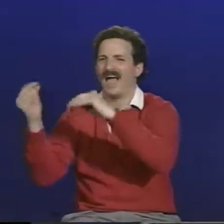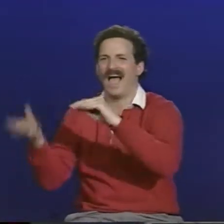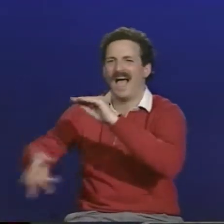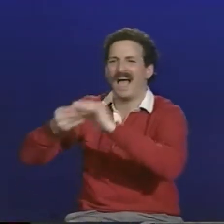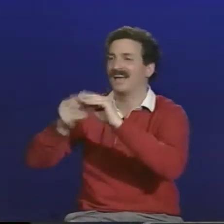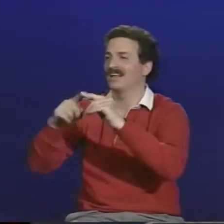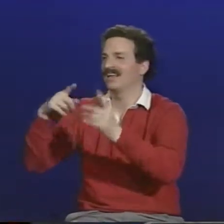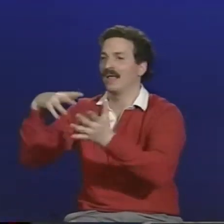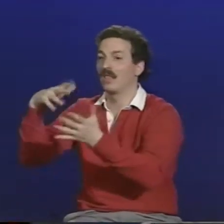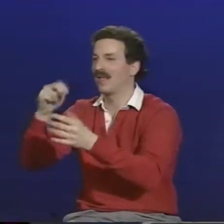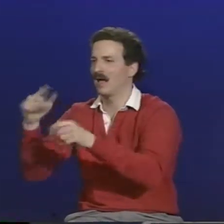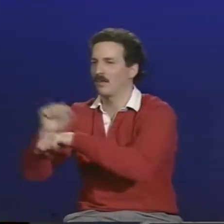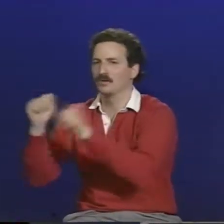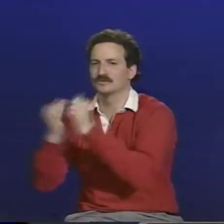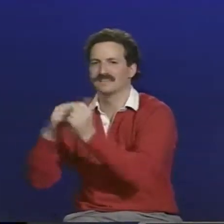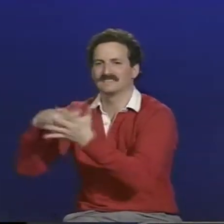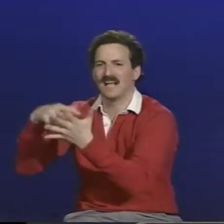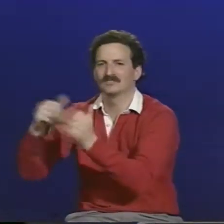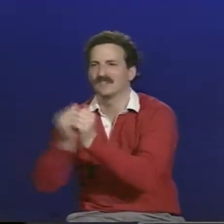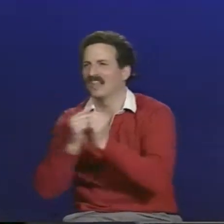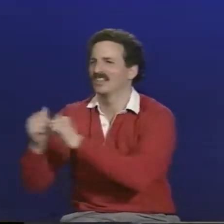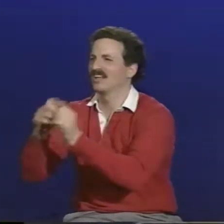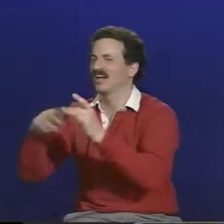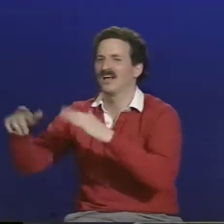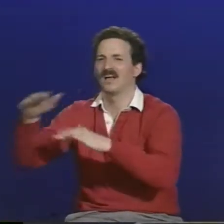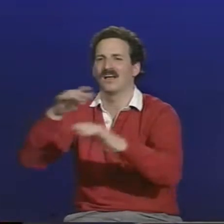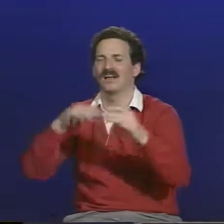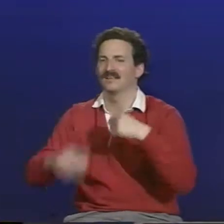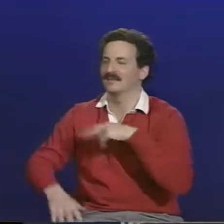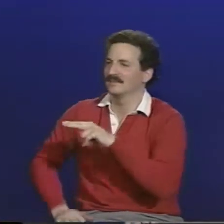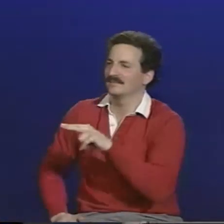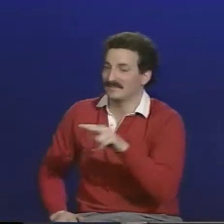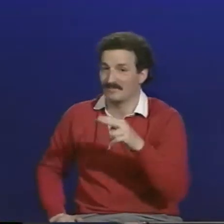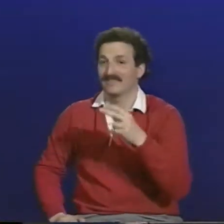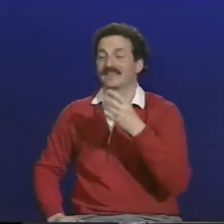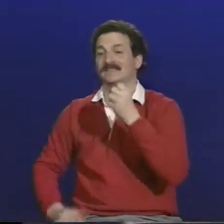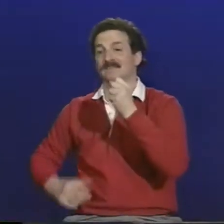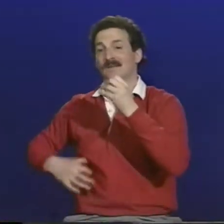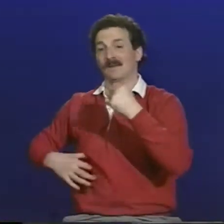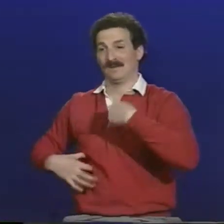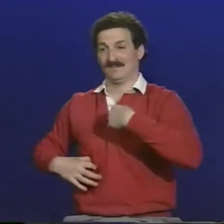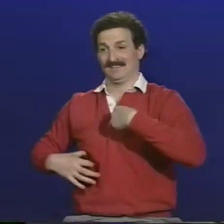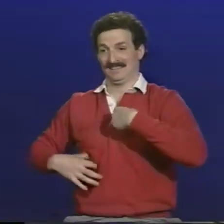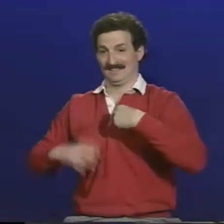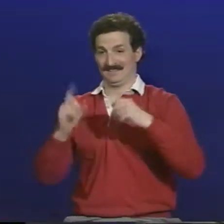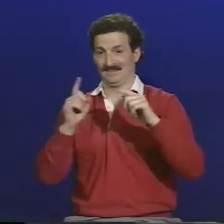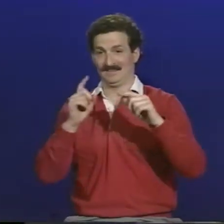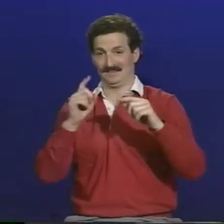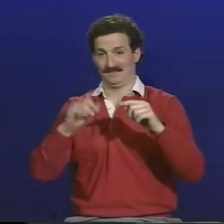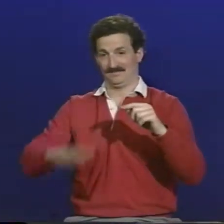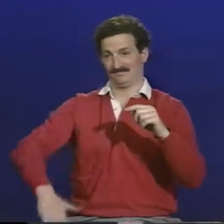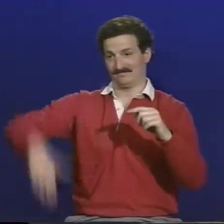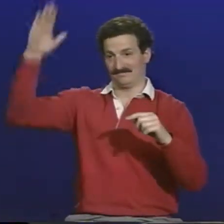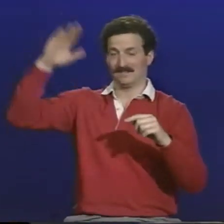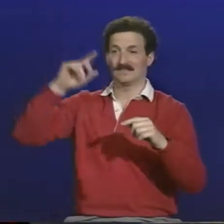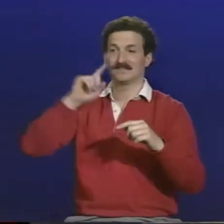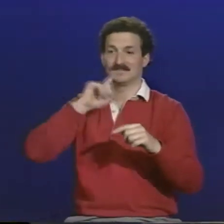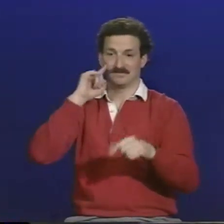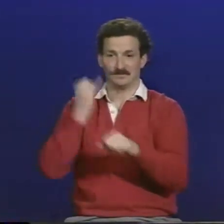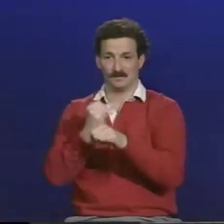discussions can happen in the classroom. People can begin building on whatever knowledge they have. They can get together and study and whatnot. As